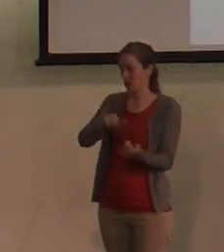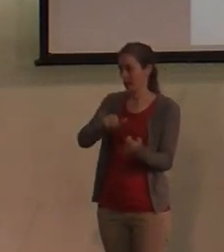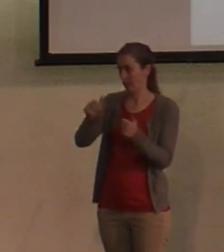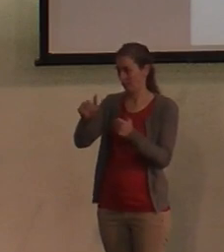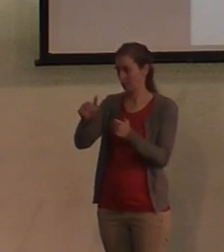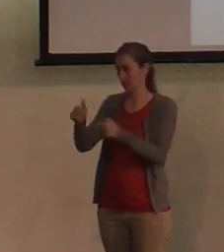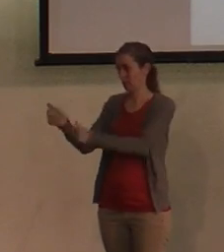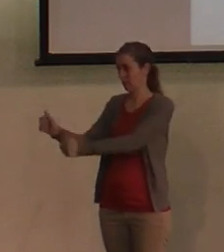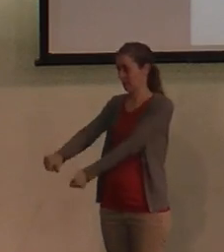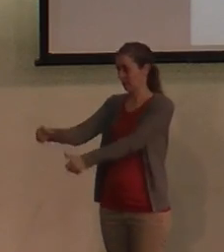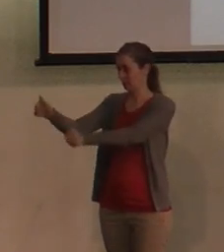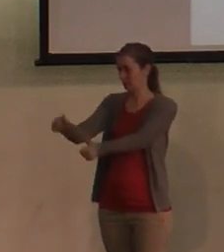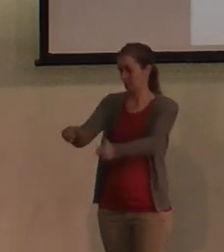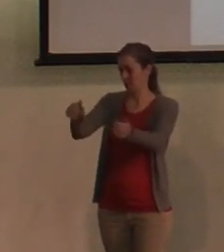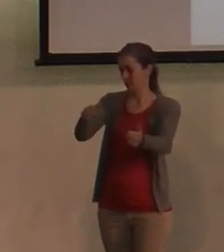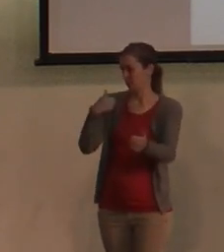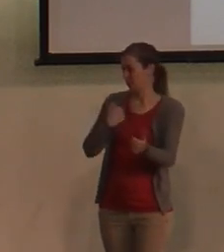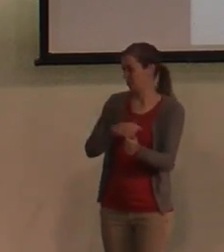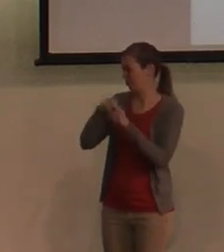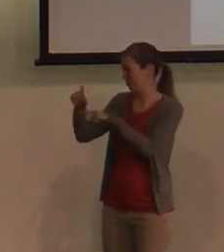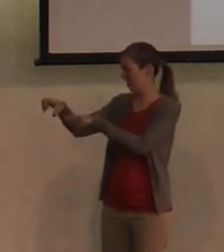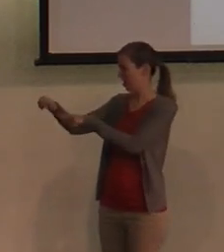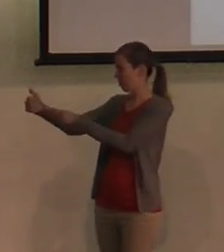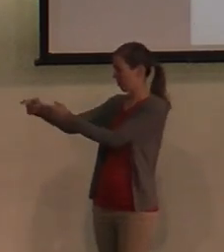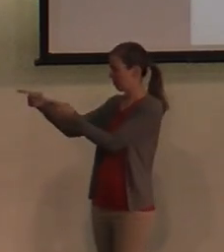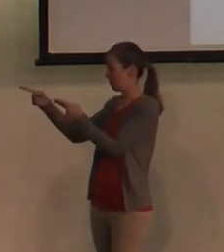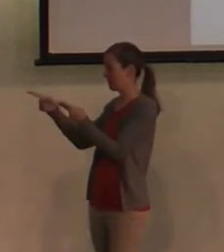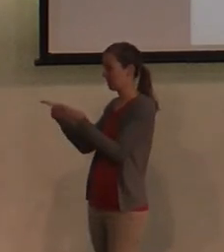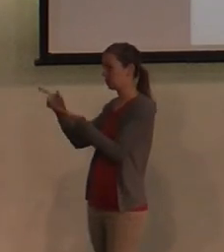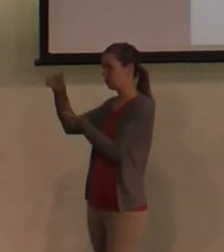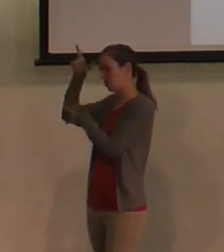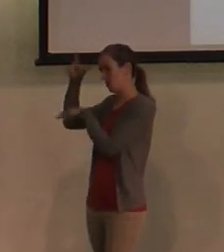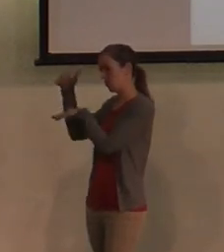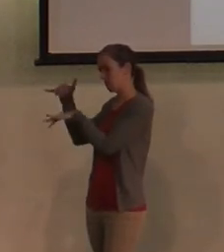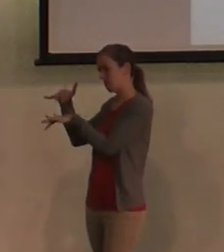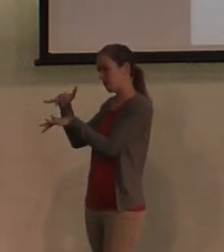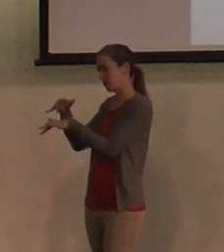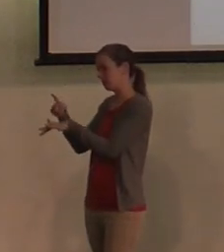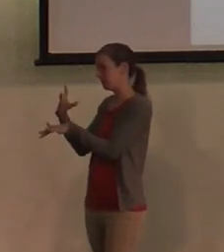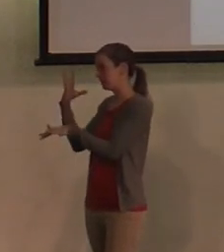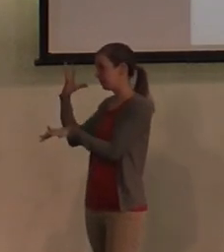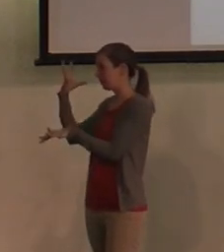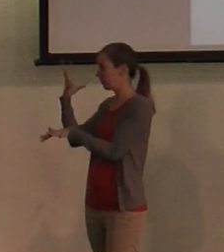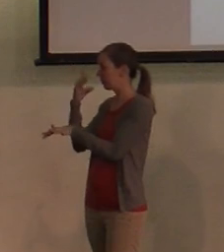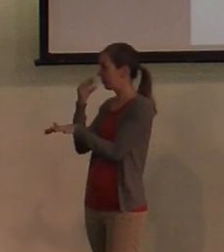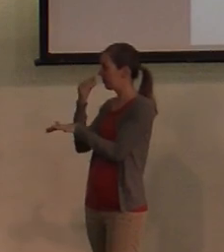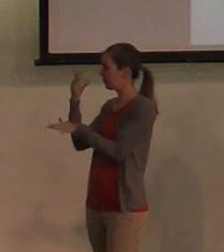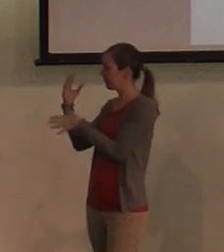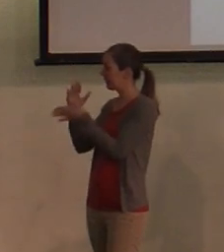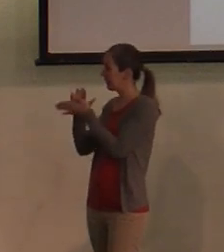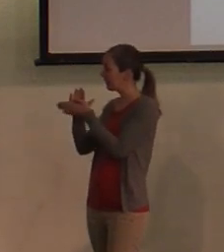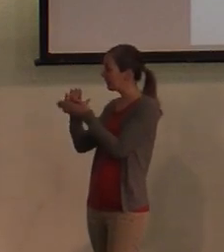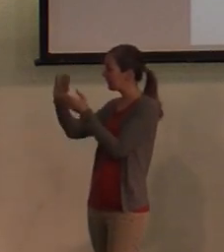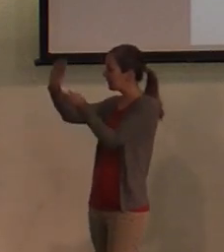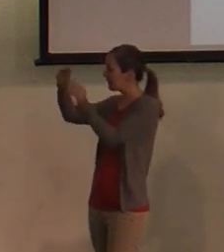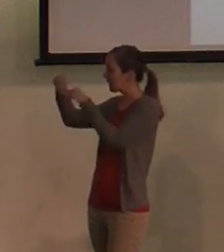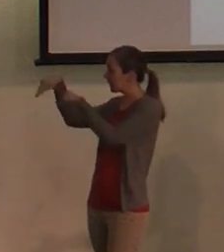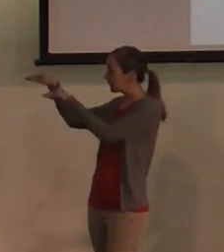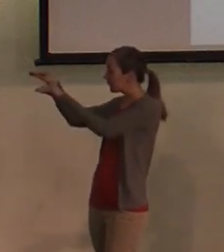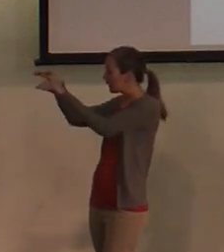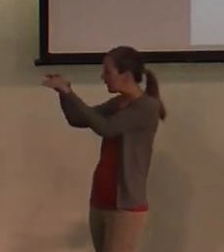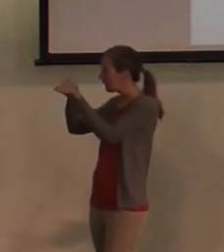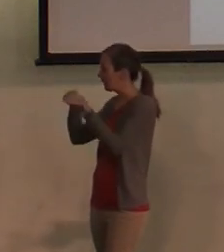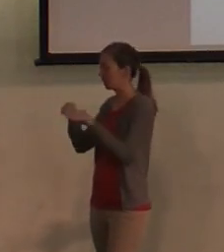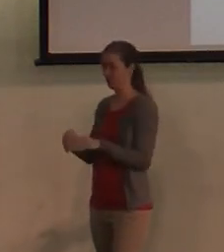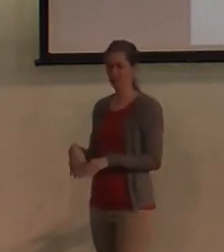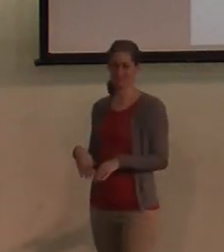to one place on the Jordan, and it was very pretty and neat and decorated. And I'm like, do they have